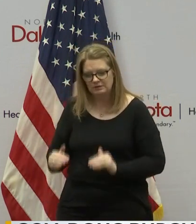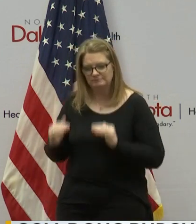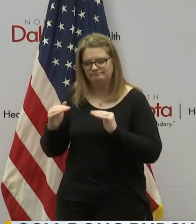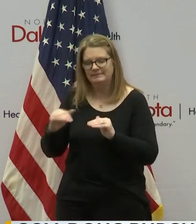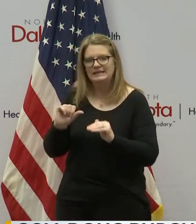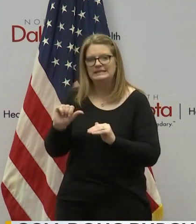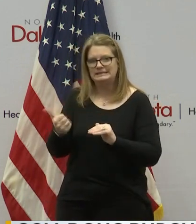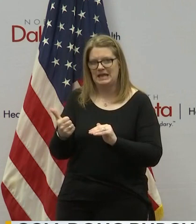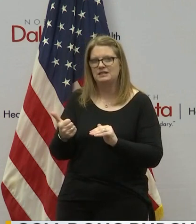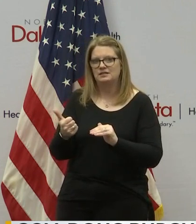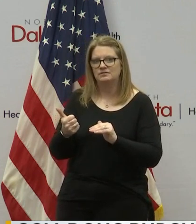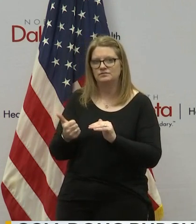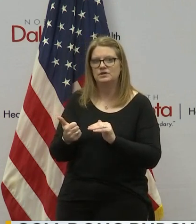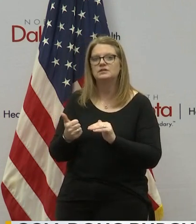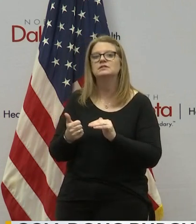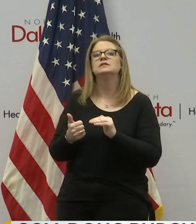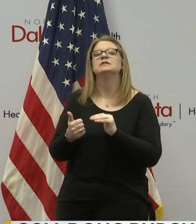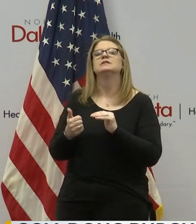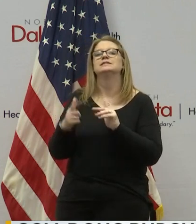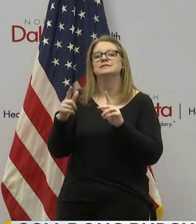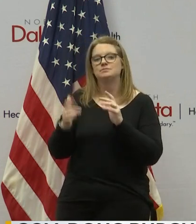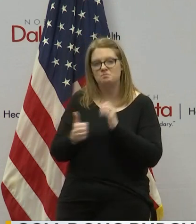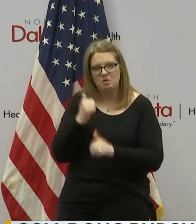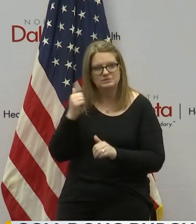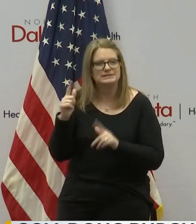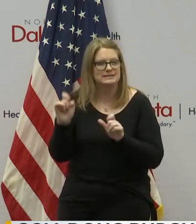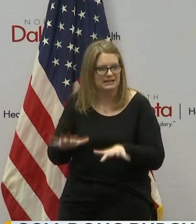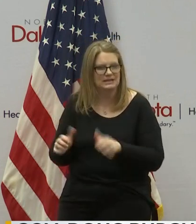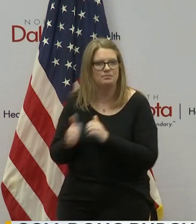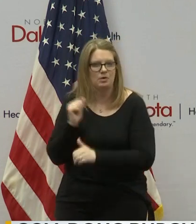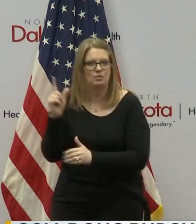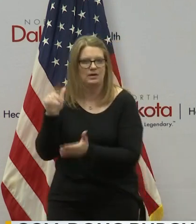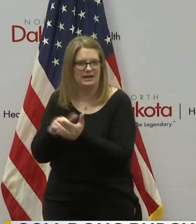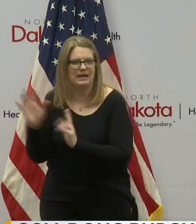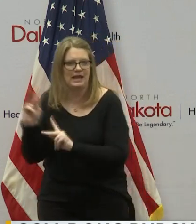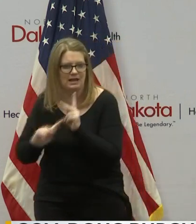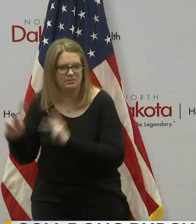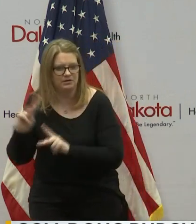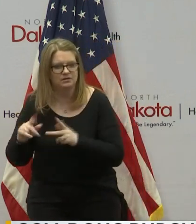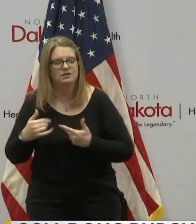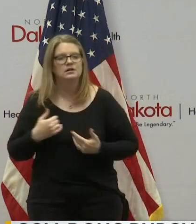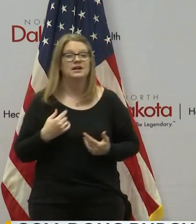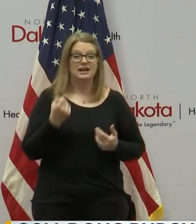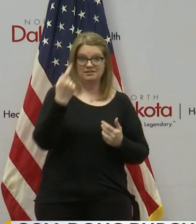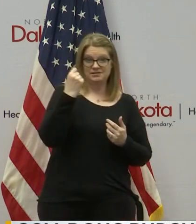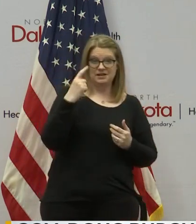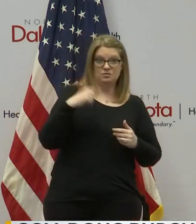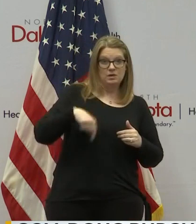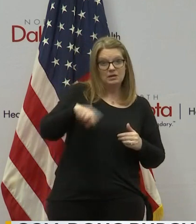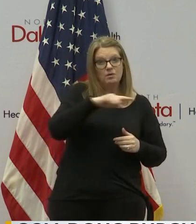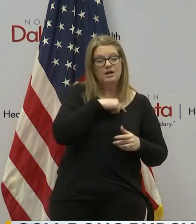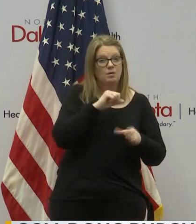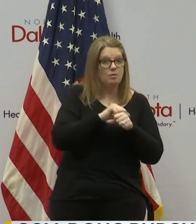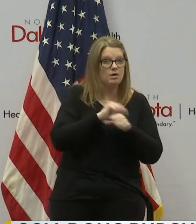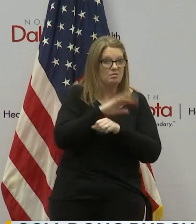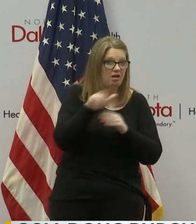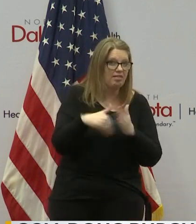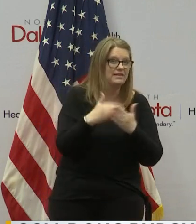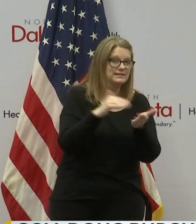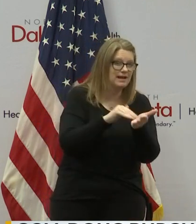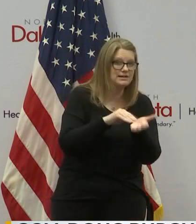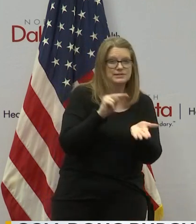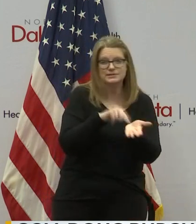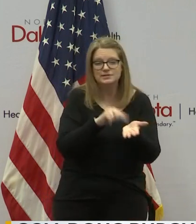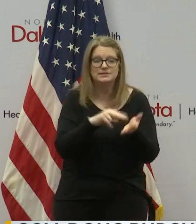continue through things we can control which is how much testing we do working with all the providers to make sure that we stay in the top ten